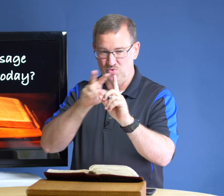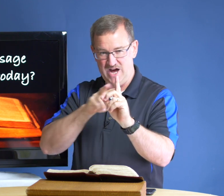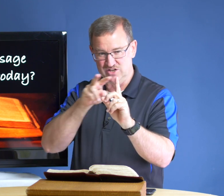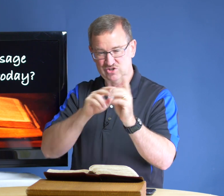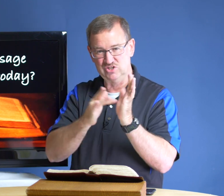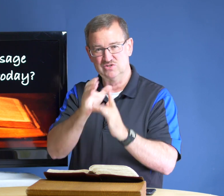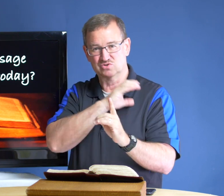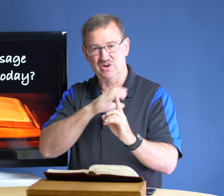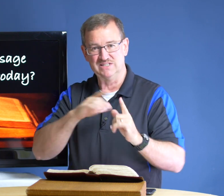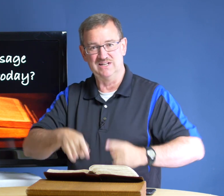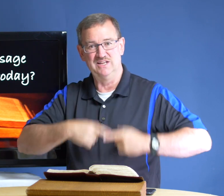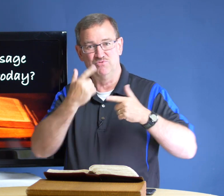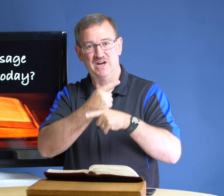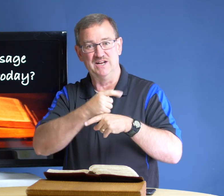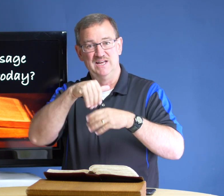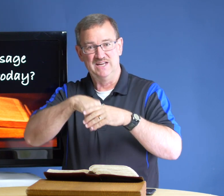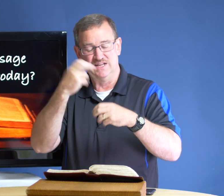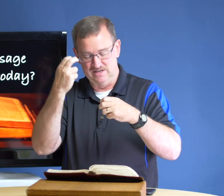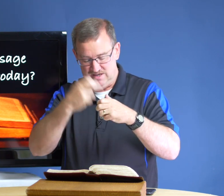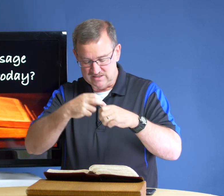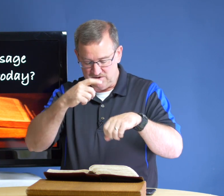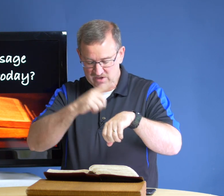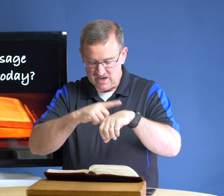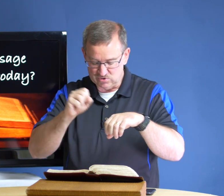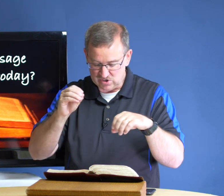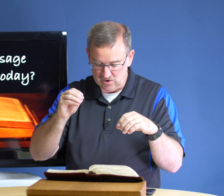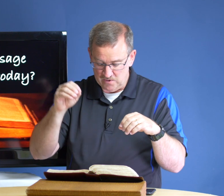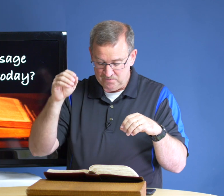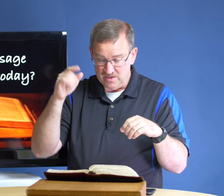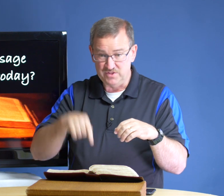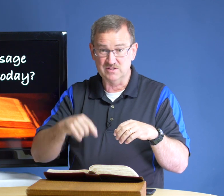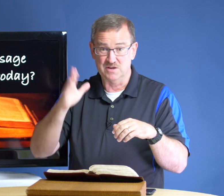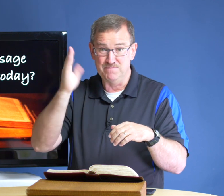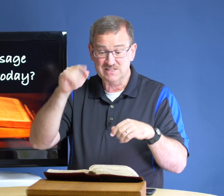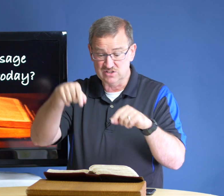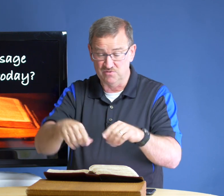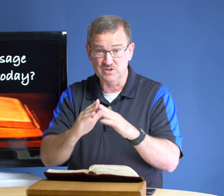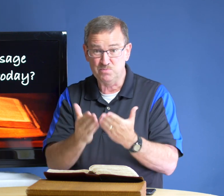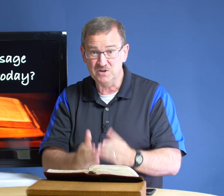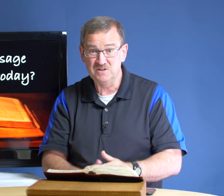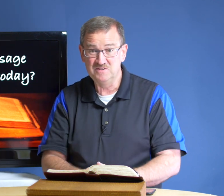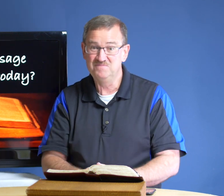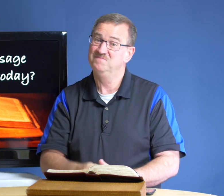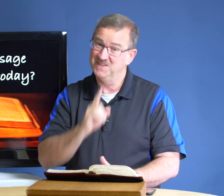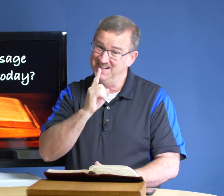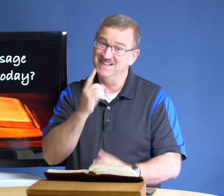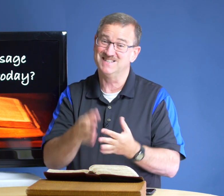watch jesus christ live right live in tough times so the the message of this book it is